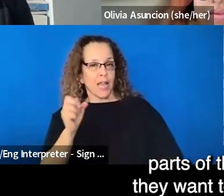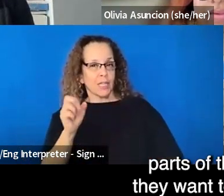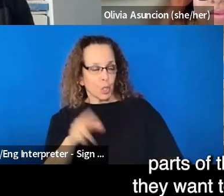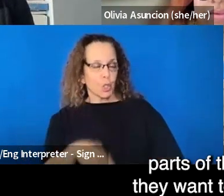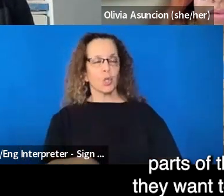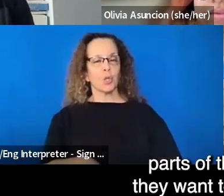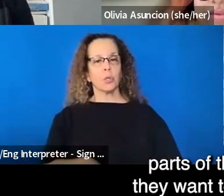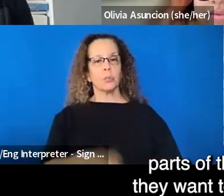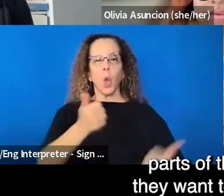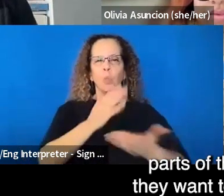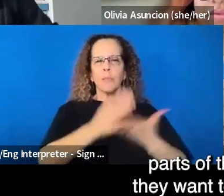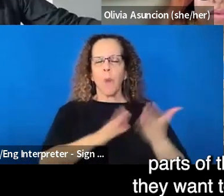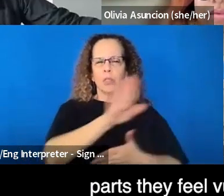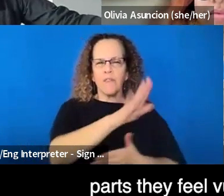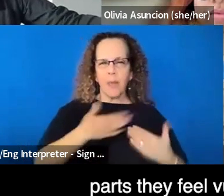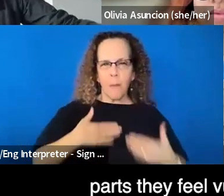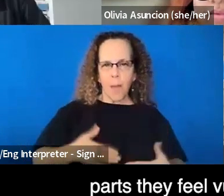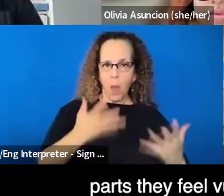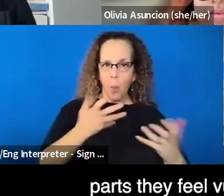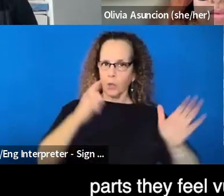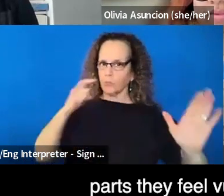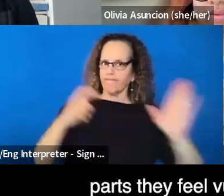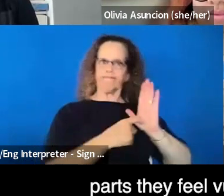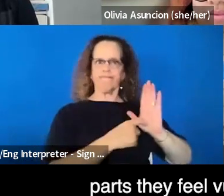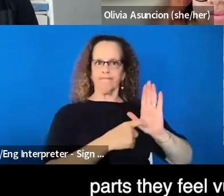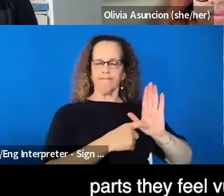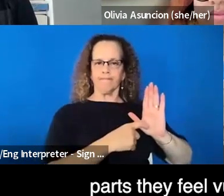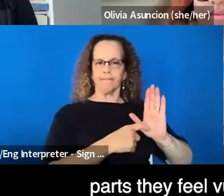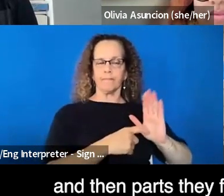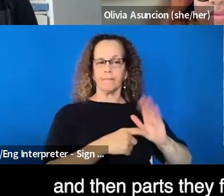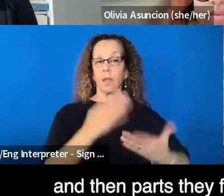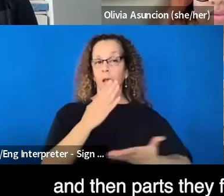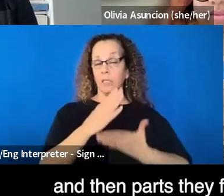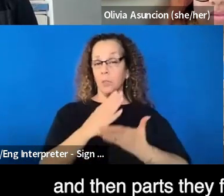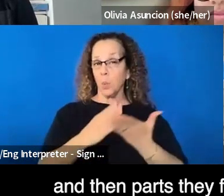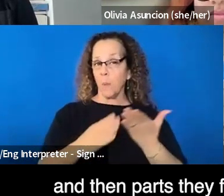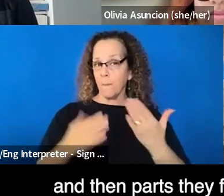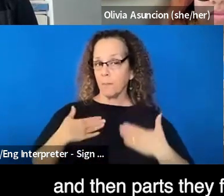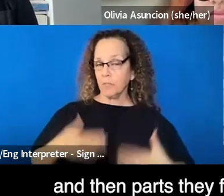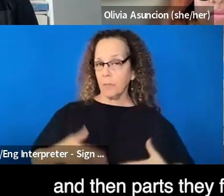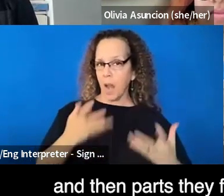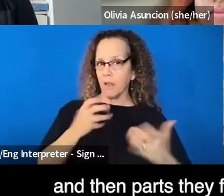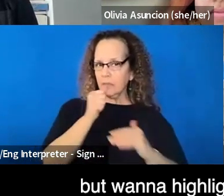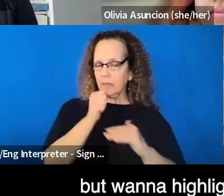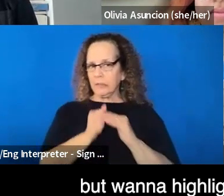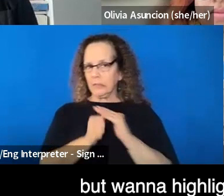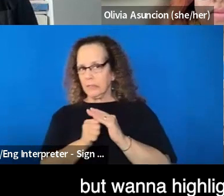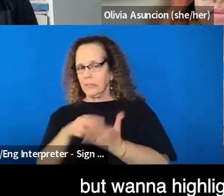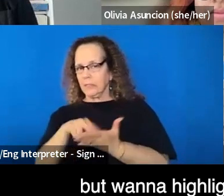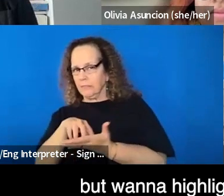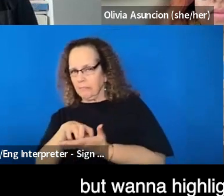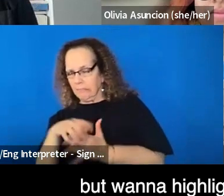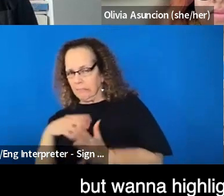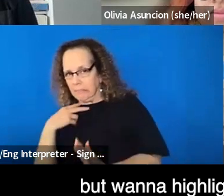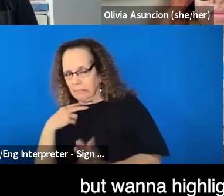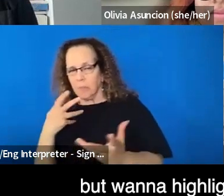they want to highlight, parts they feel vulnerable about, and then parts they feel vulnerable about but want to highlight